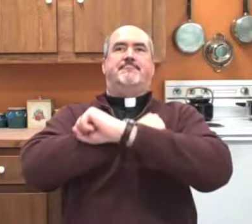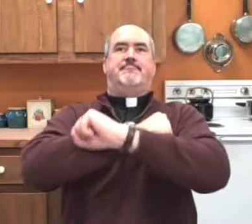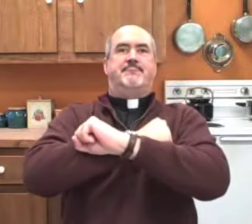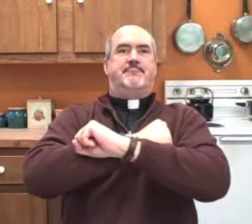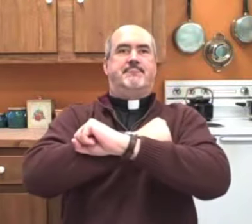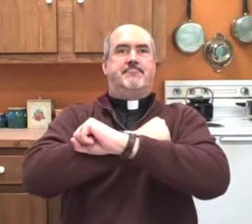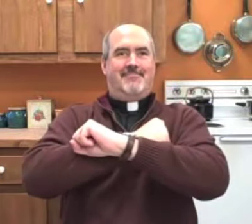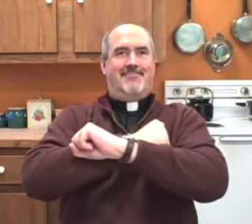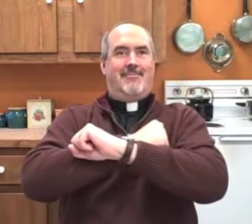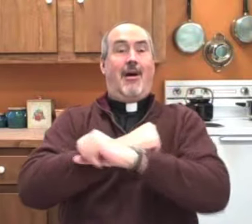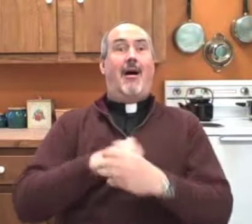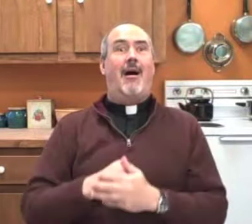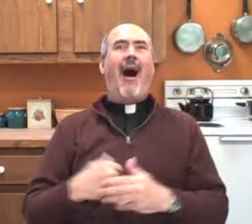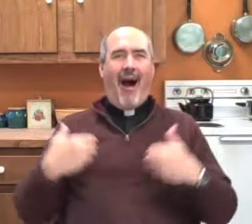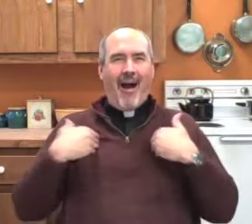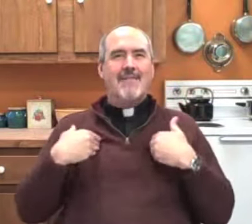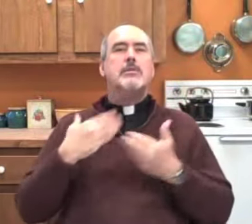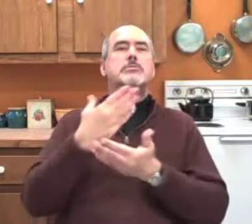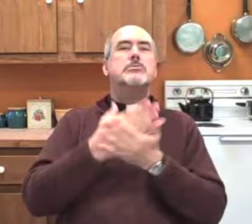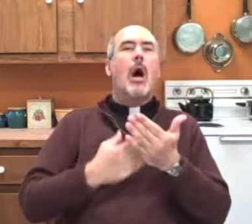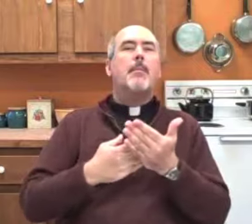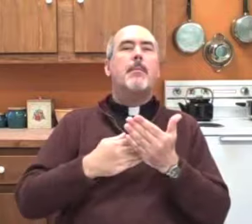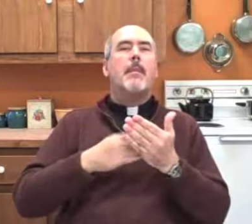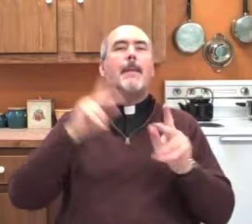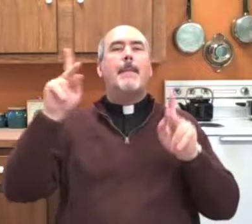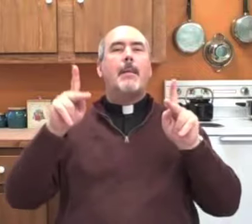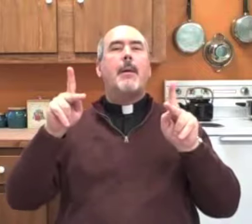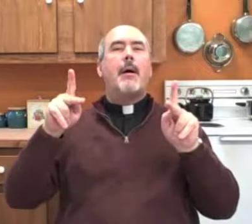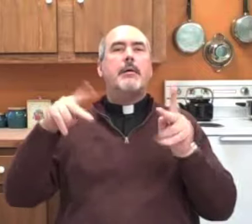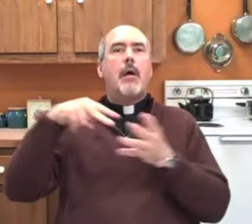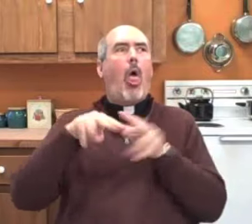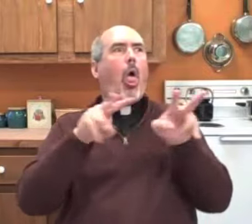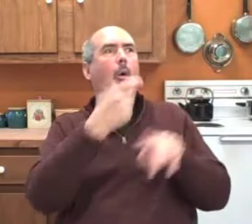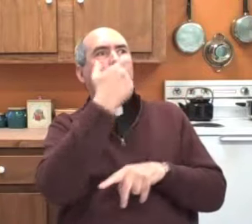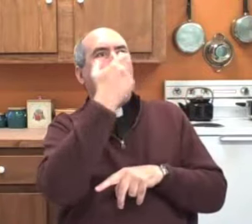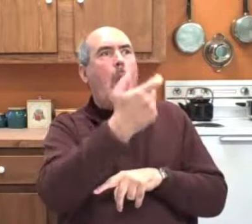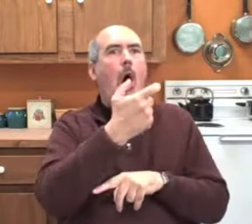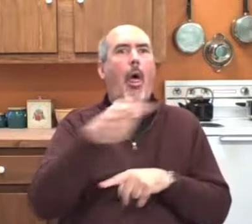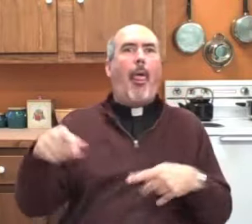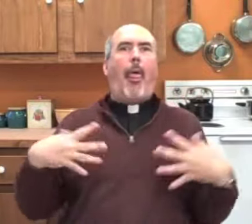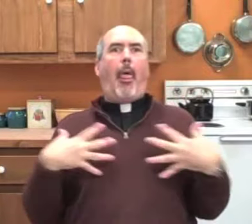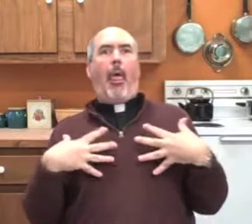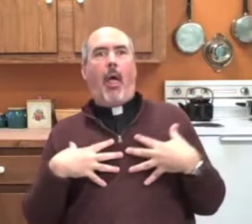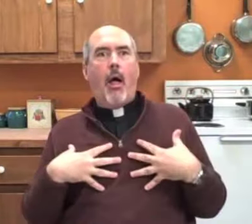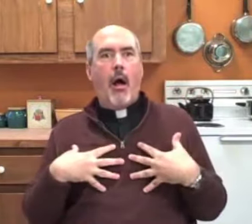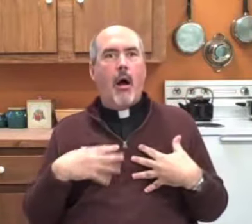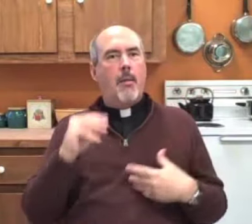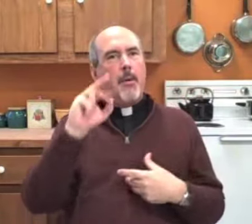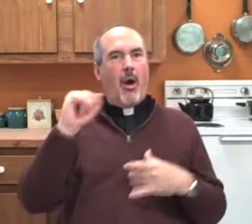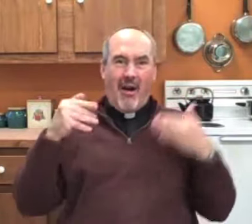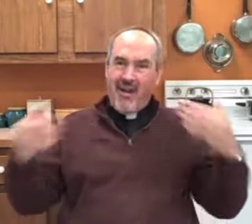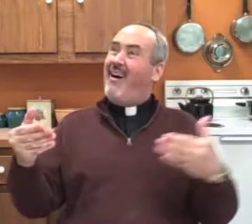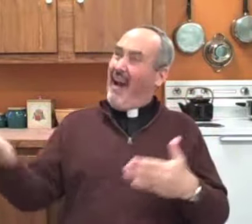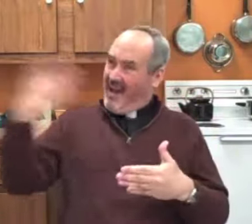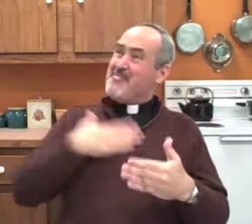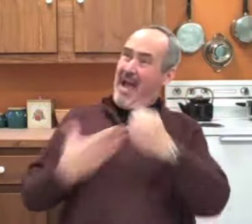in front of the church doors, blocking their entrance. There were many bystanders watching this event